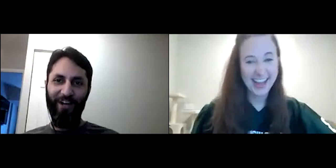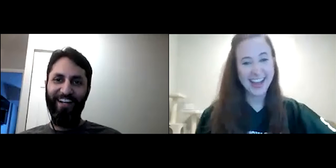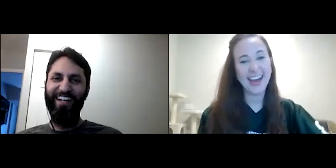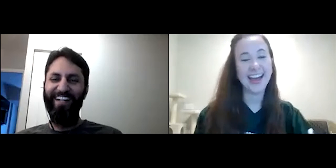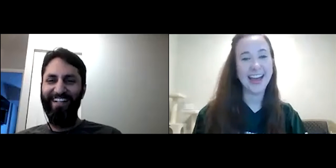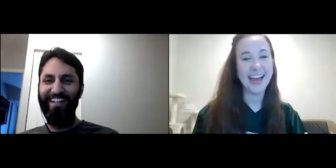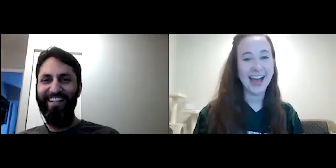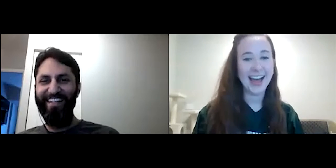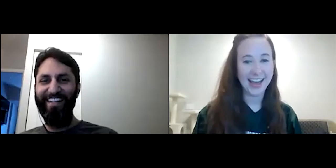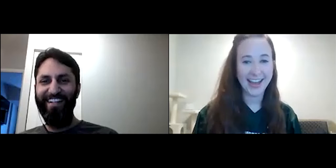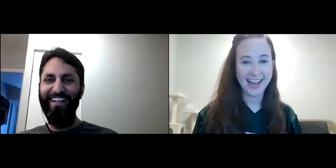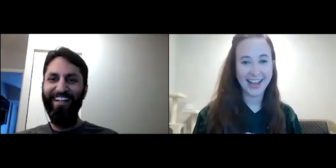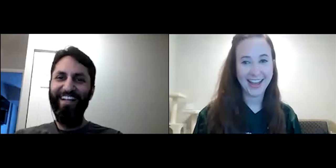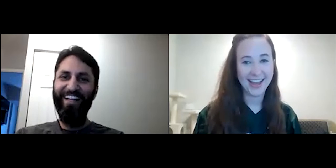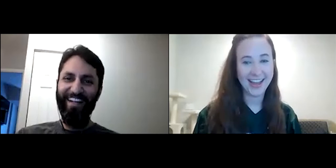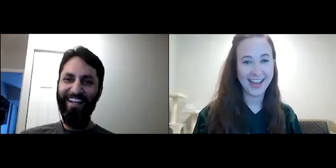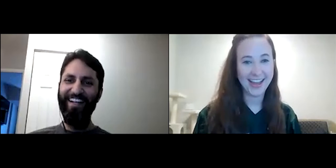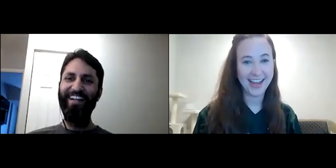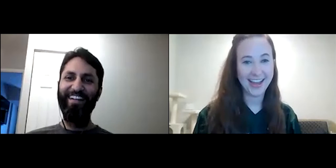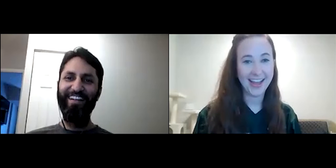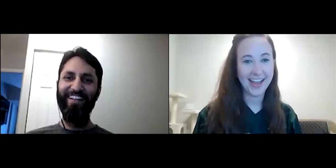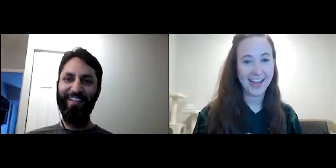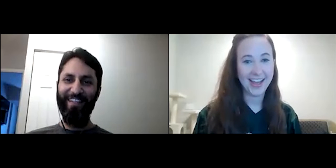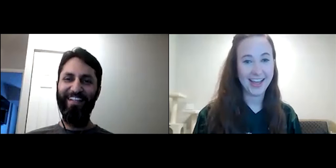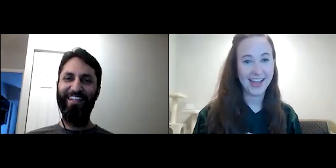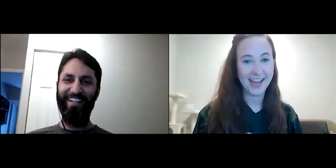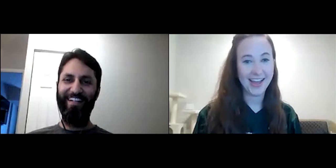so far. think that's the fastest. Yep.